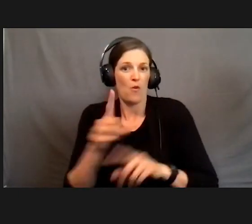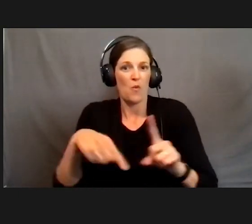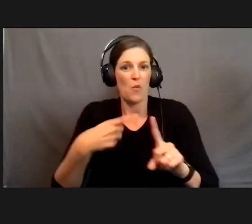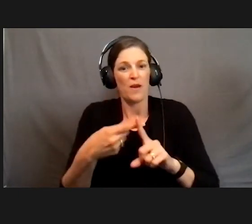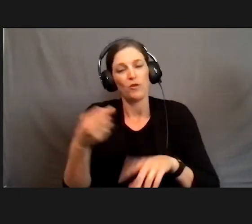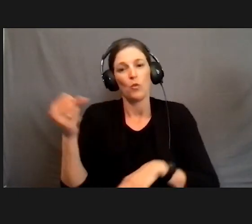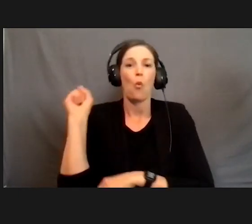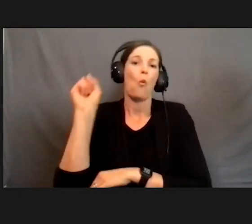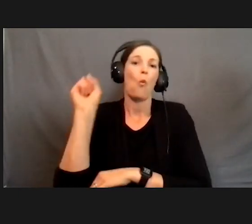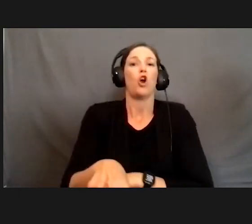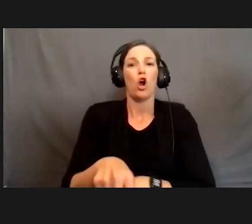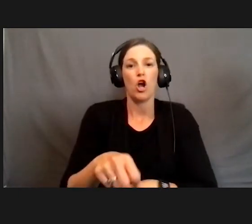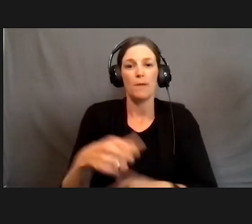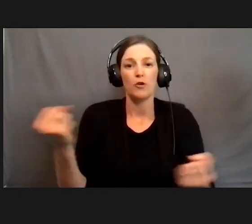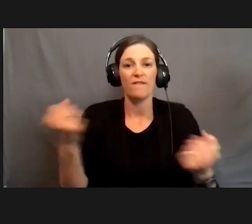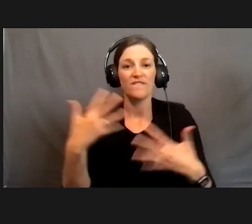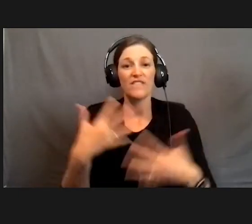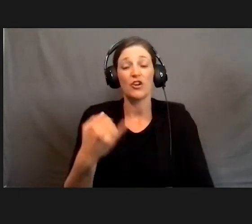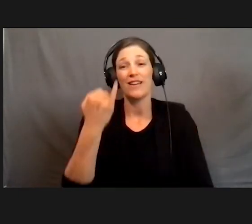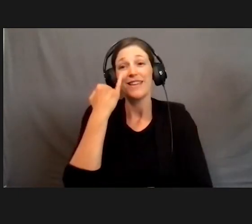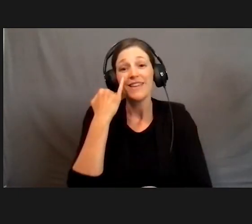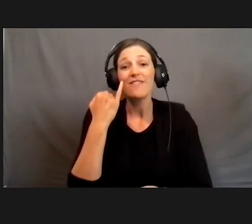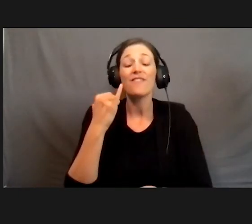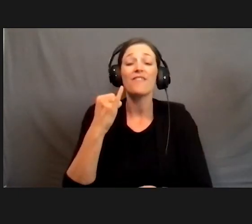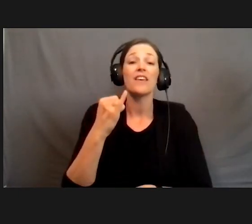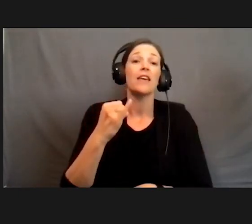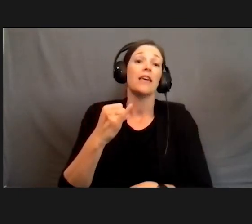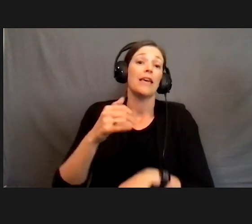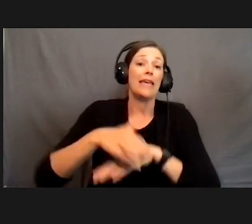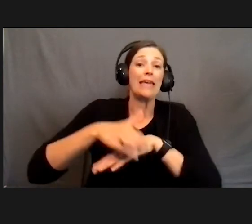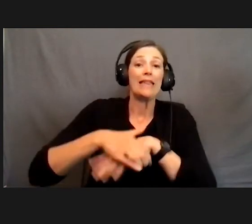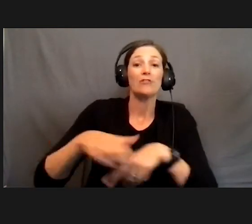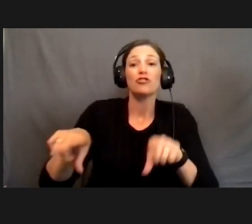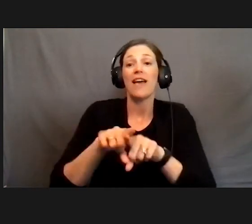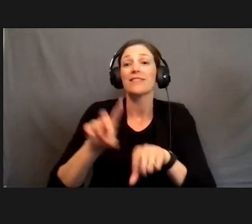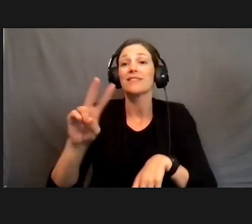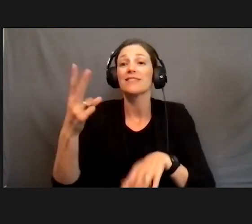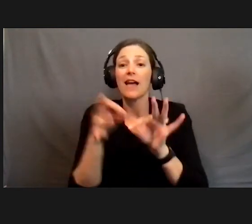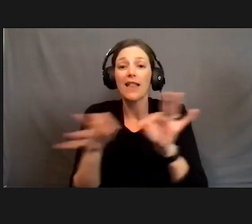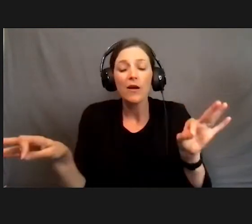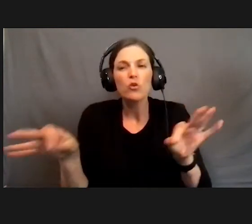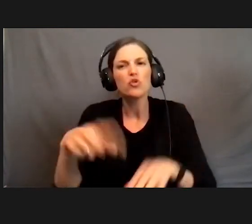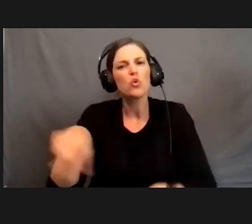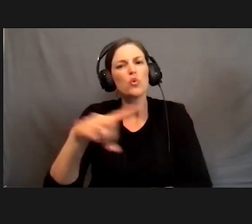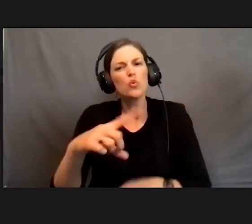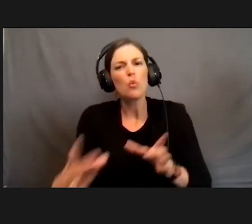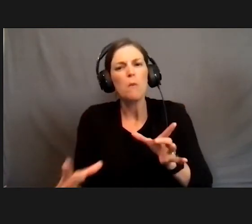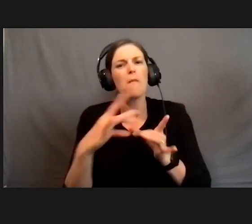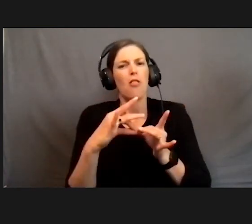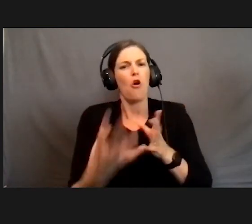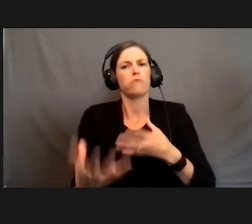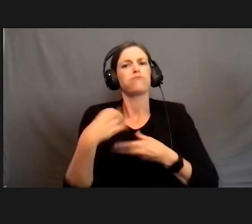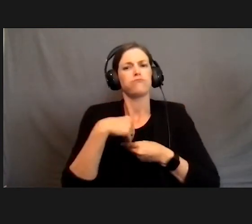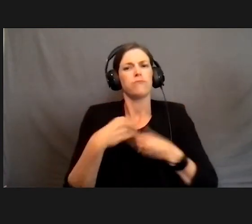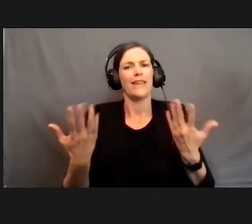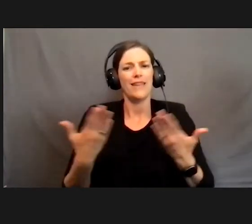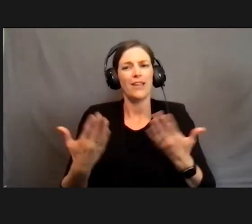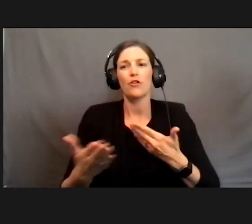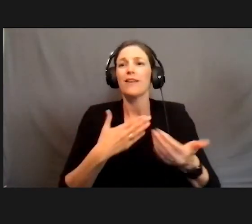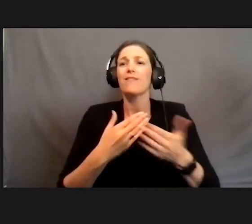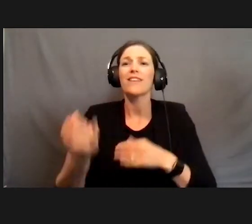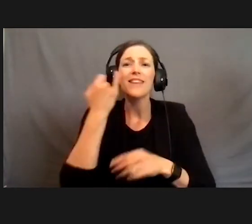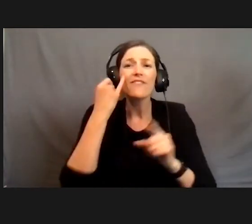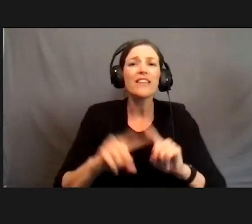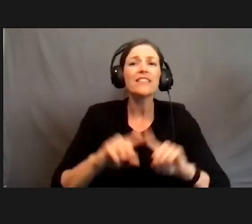If you're an English as a second language student, international student, you belong here as a riverbat. Even if you have different learning styles,